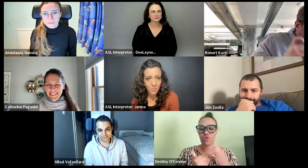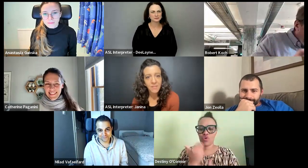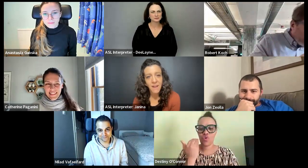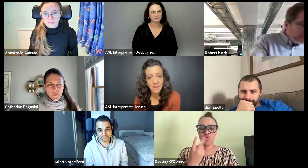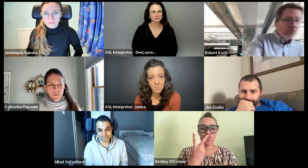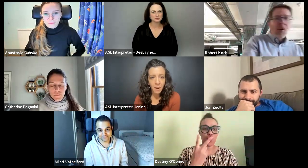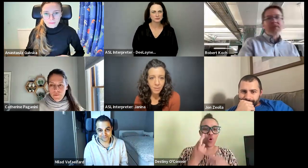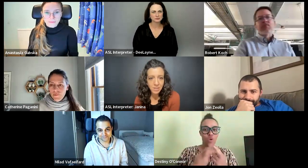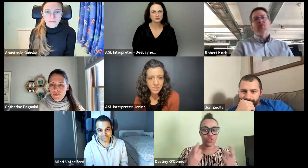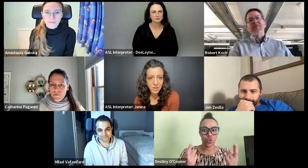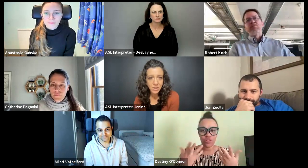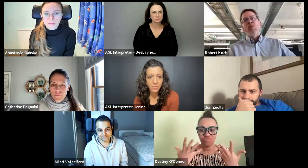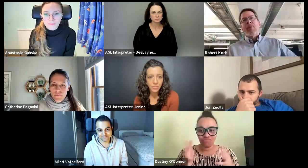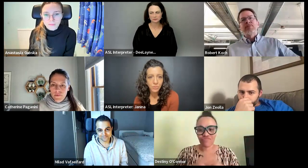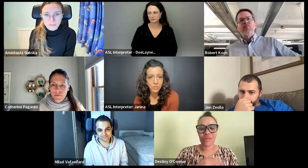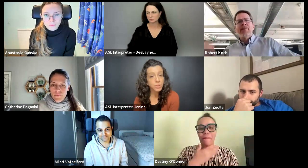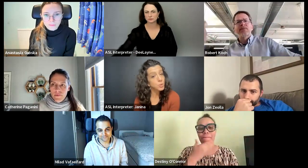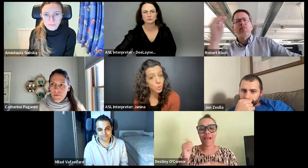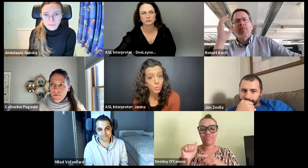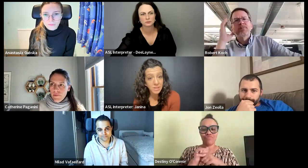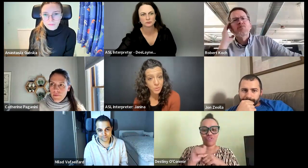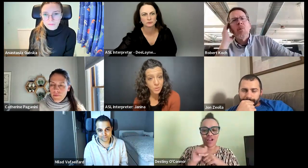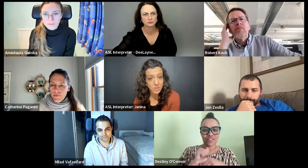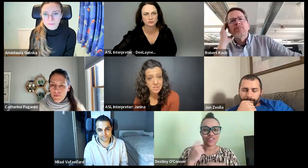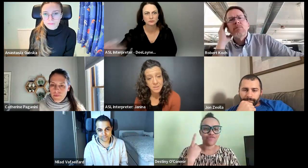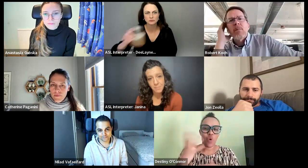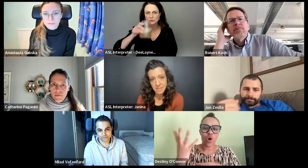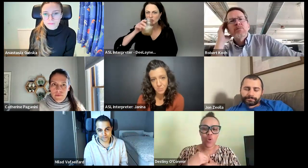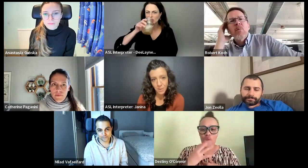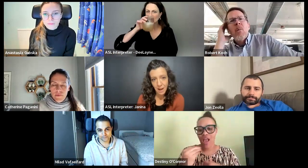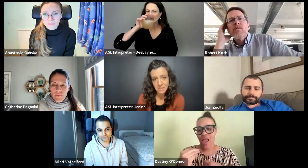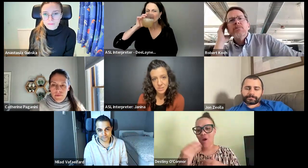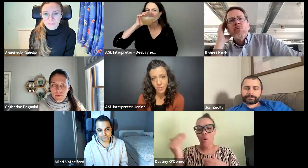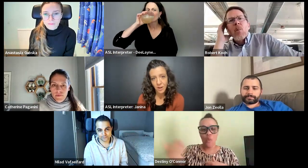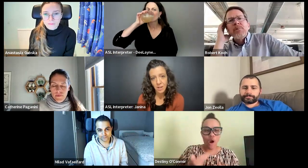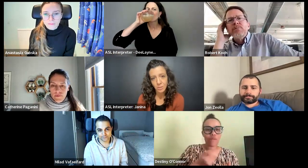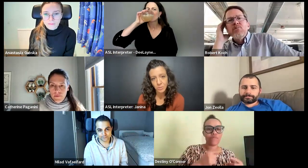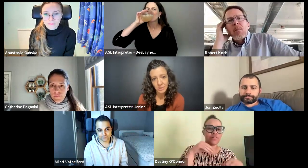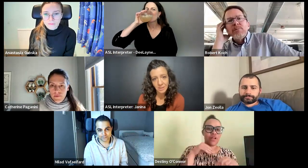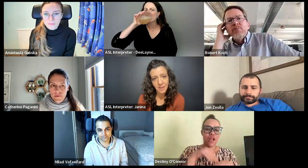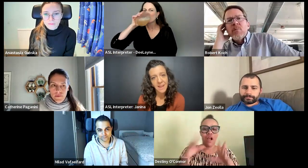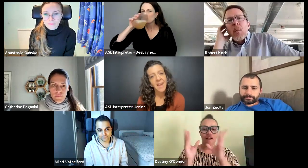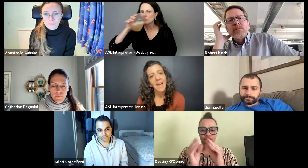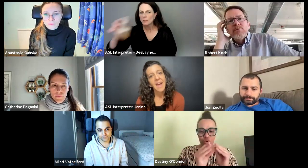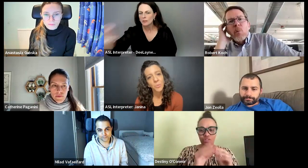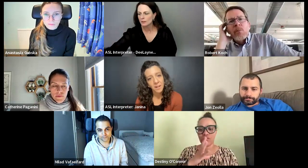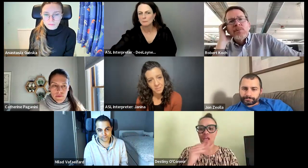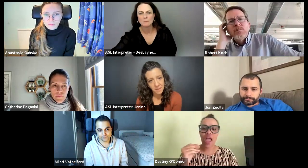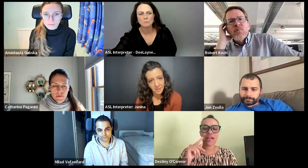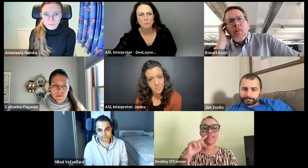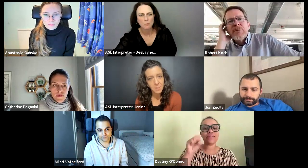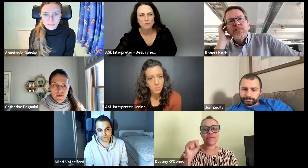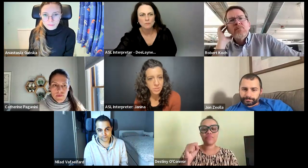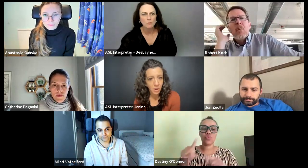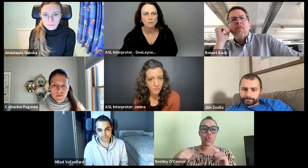We have finally published our new two resources, Best Practices for Inclusion and